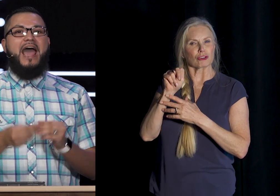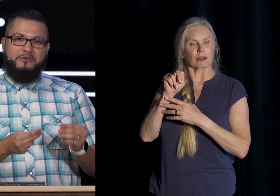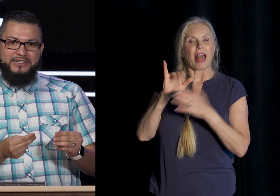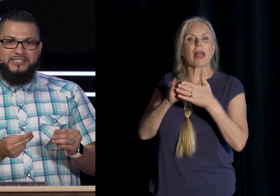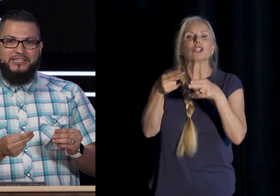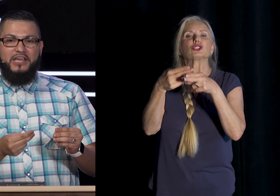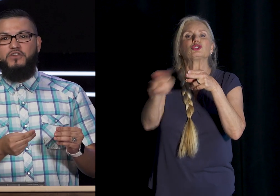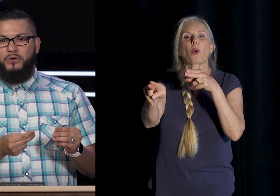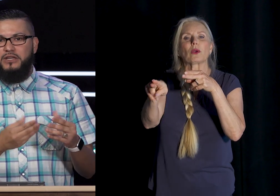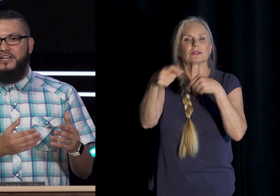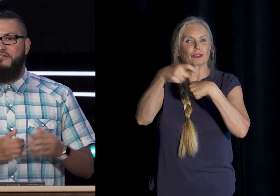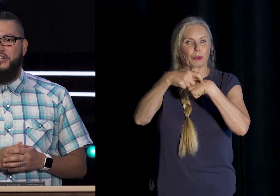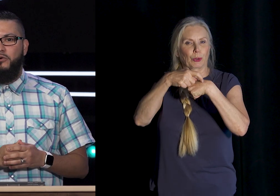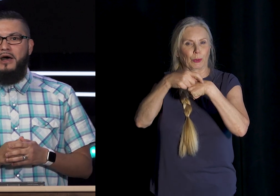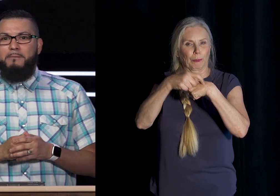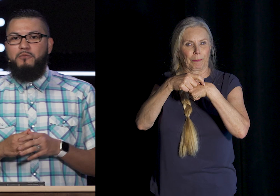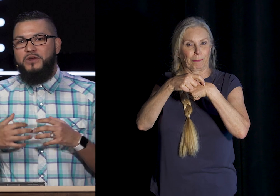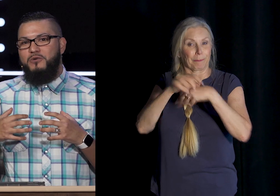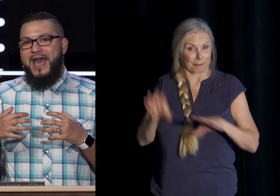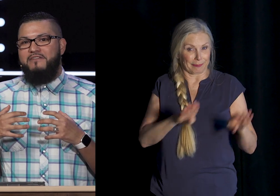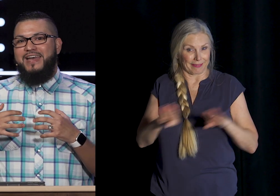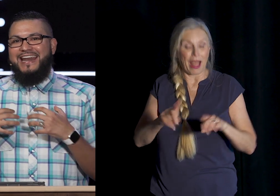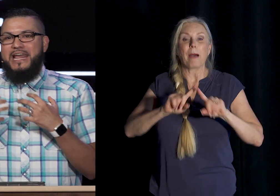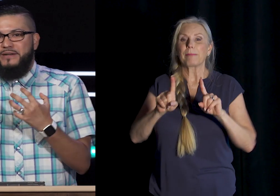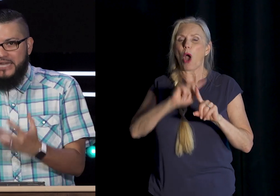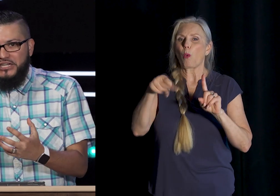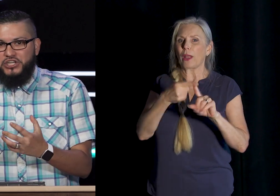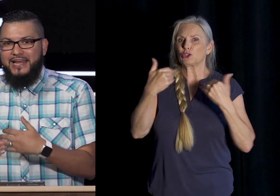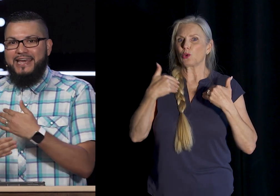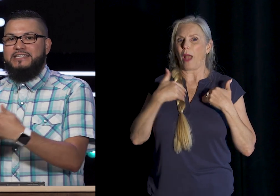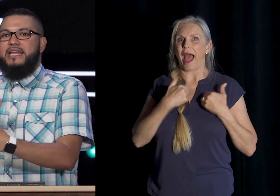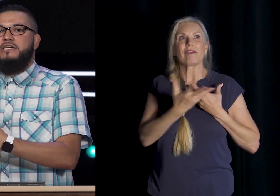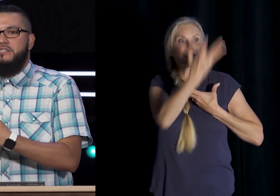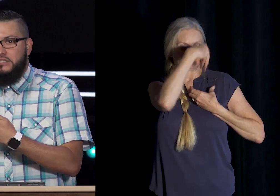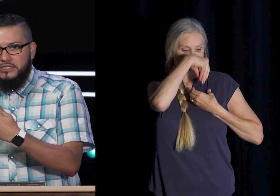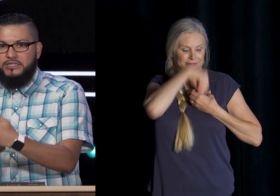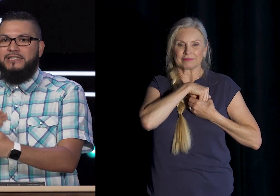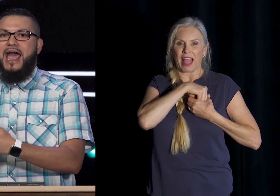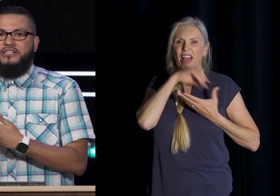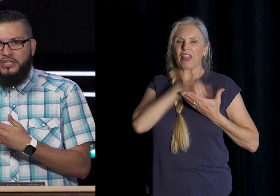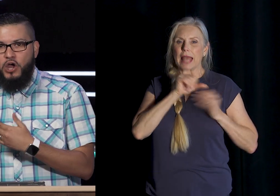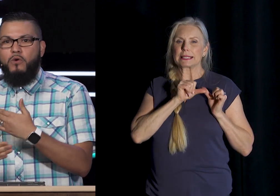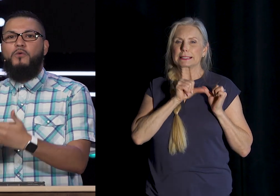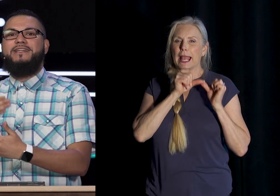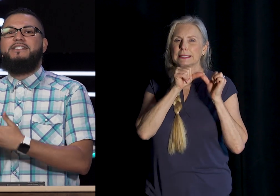Reenactments If you will Of an individual But when you have An imitation It is a consistent action Where one is